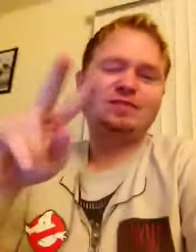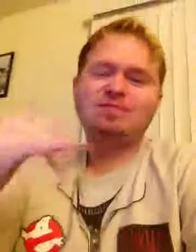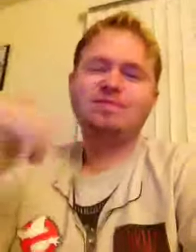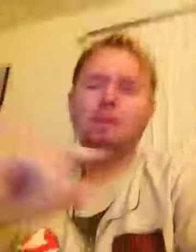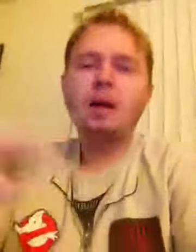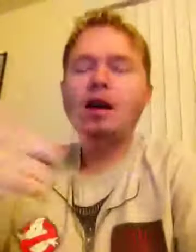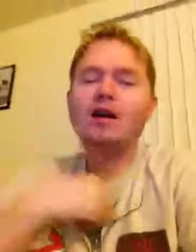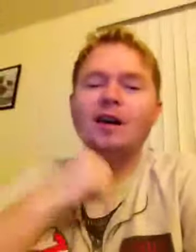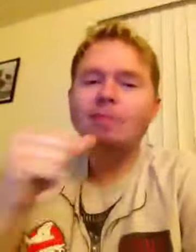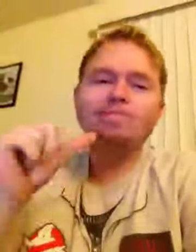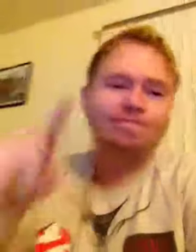and things like that? No.